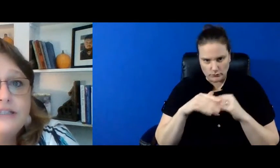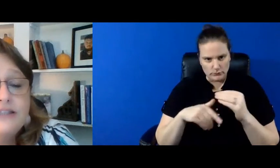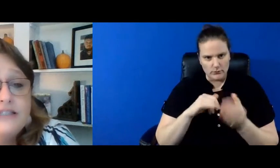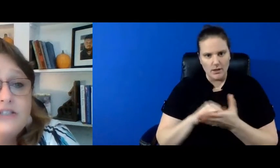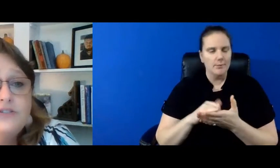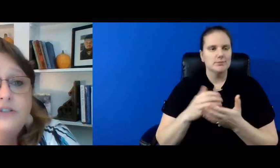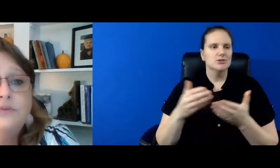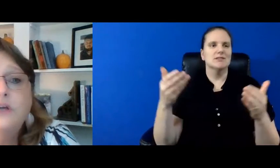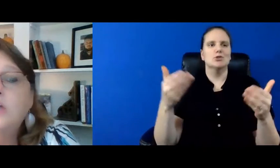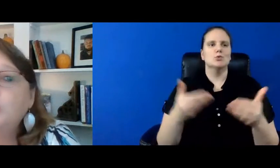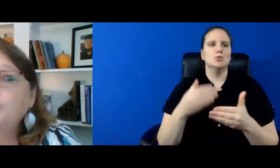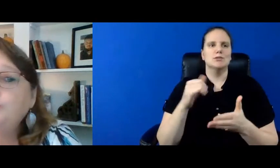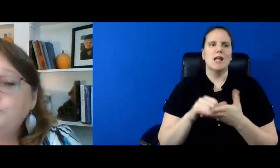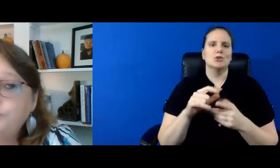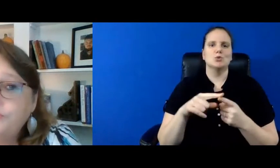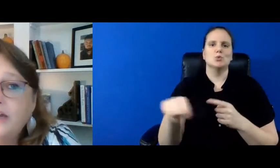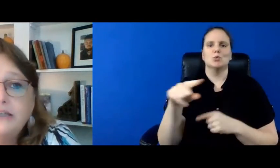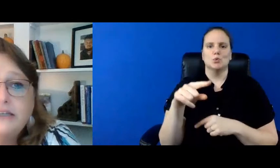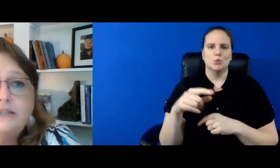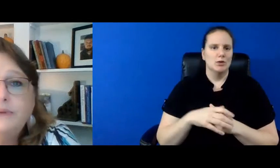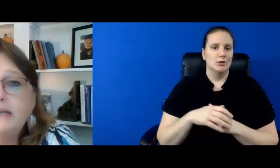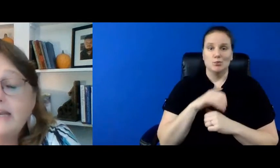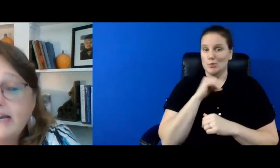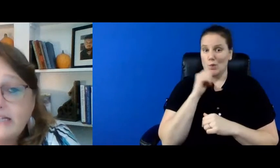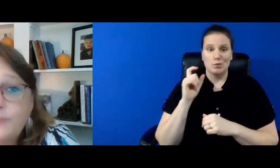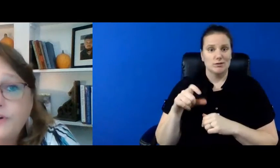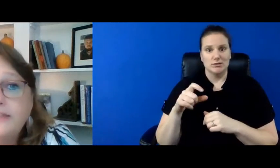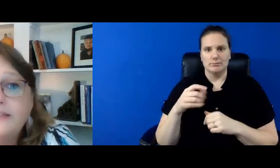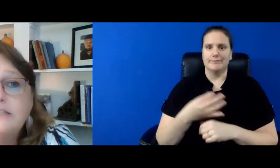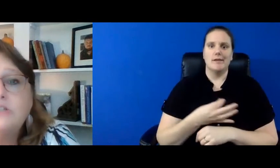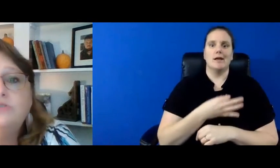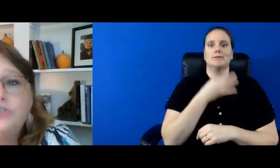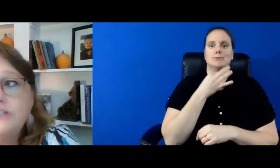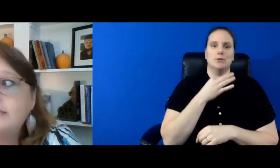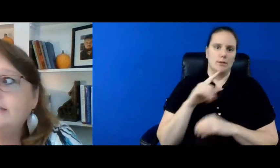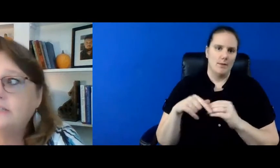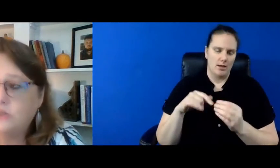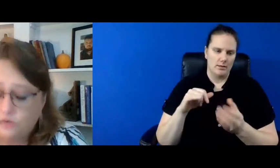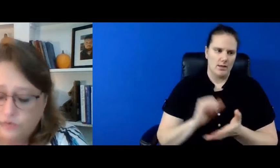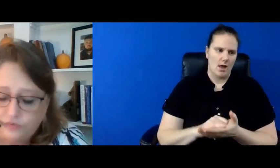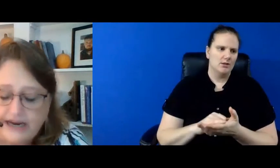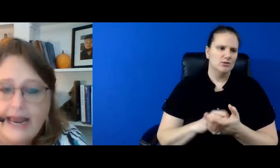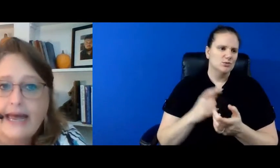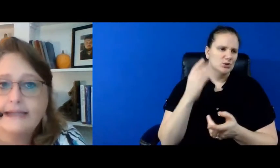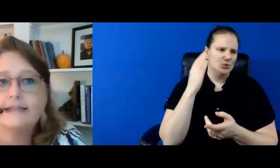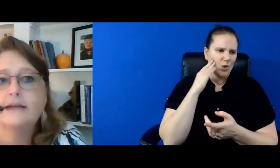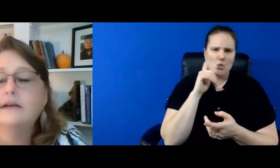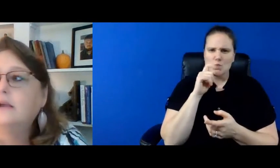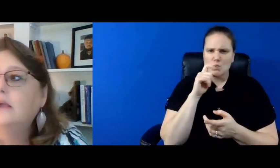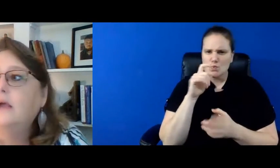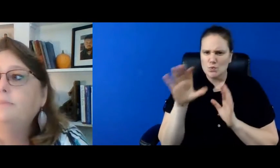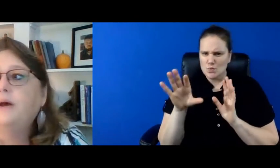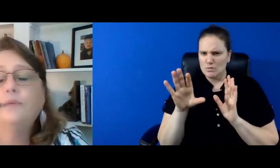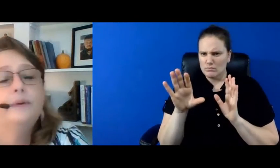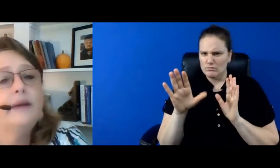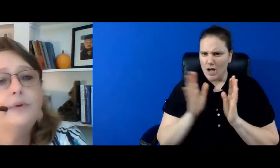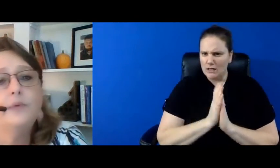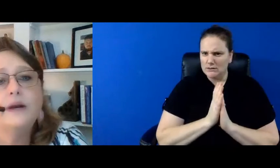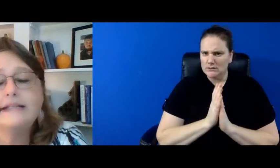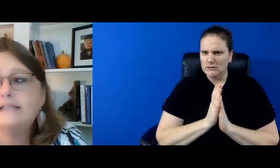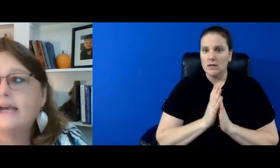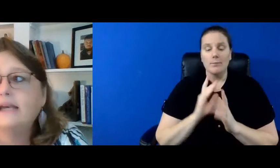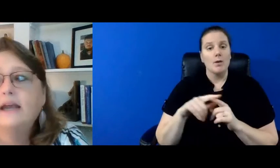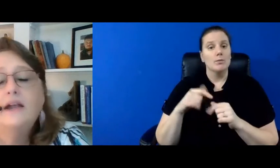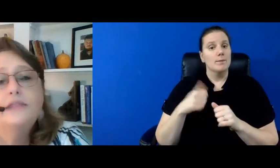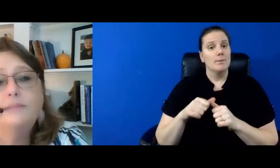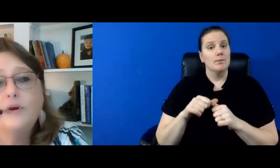introducing this to you you do not need to be an expert on this you just need to know who to ask but remember